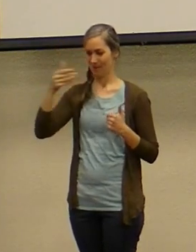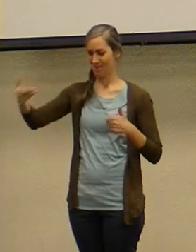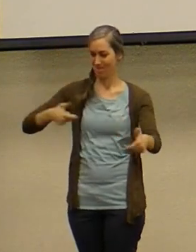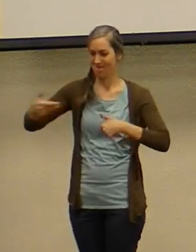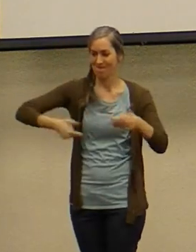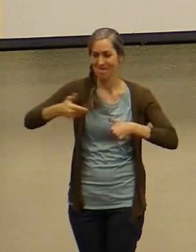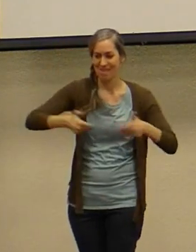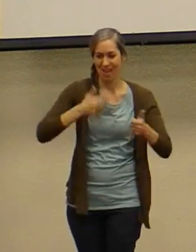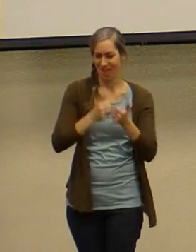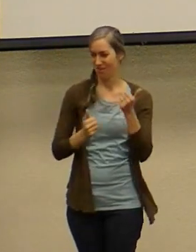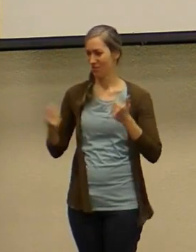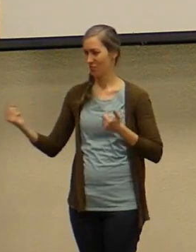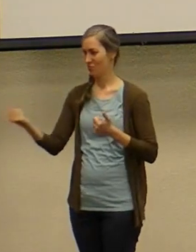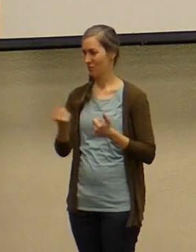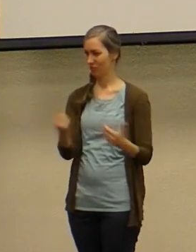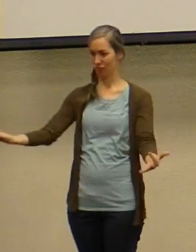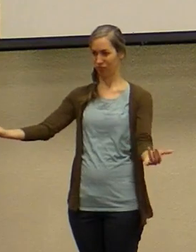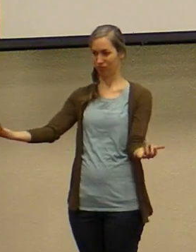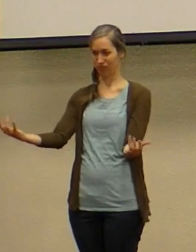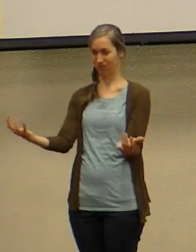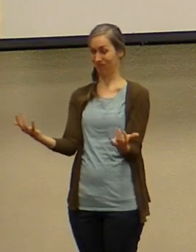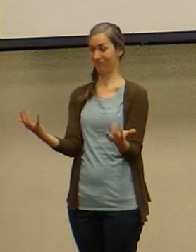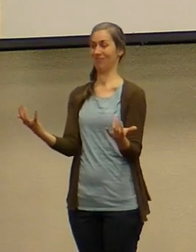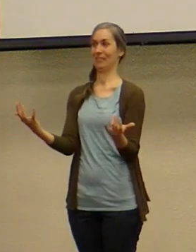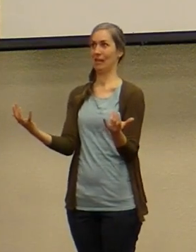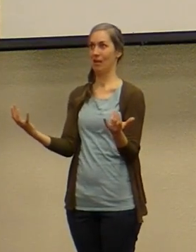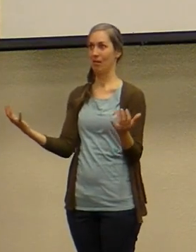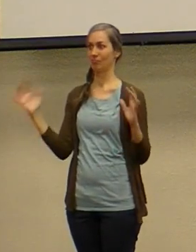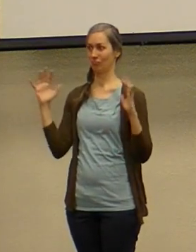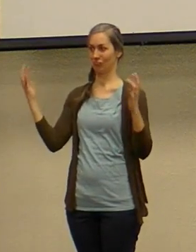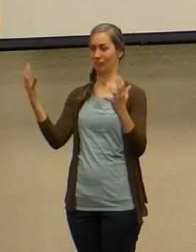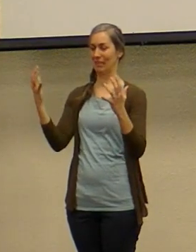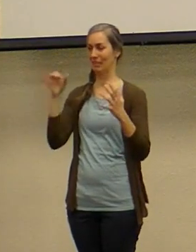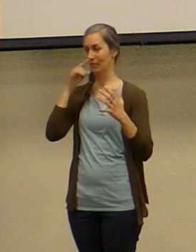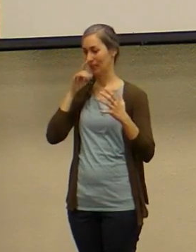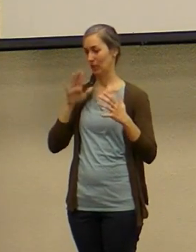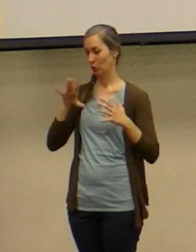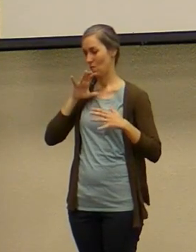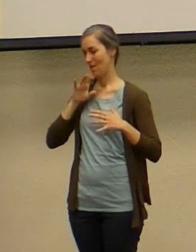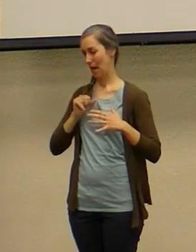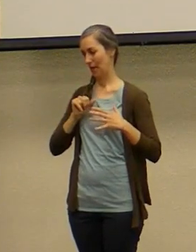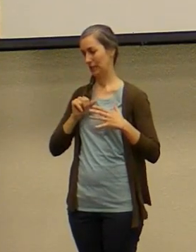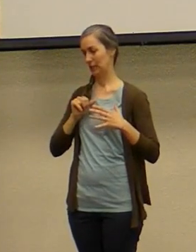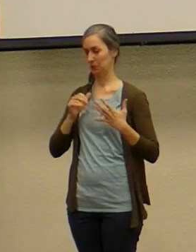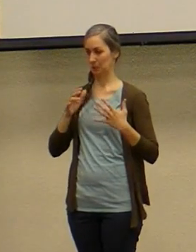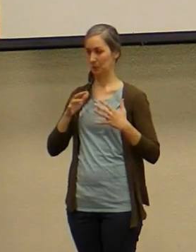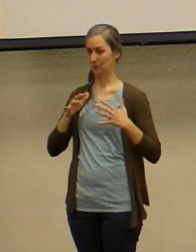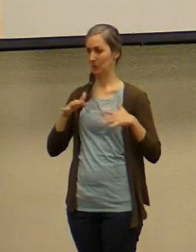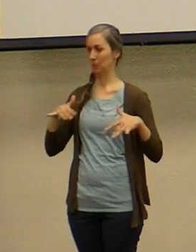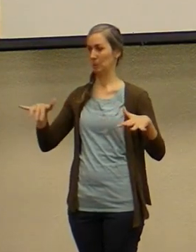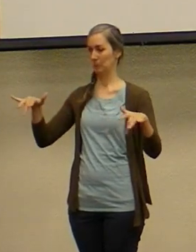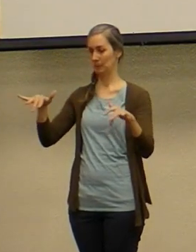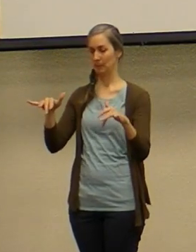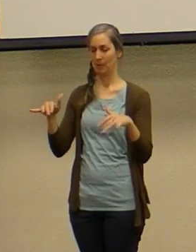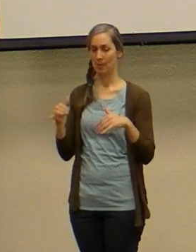neighbors and you haven't really had time to establish those friendships so it's just kids your age that's your peers and we find this girl at the party like that and